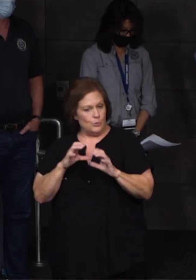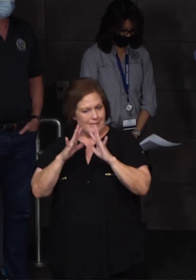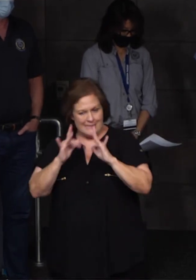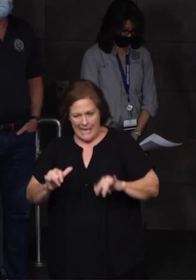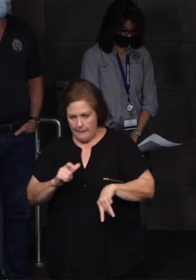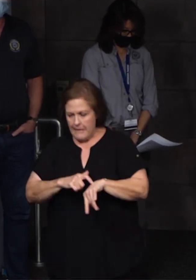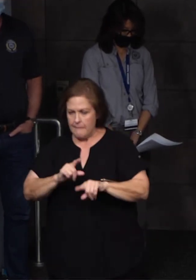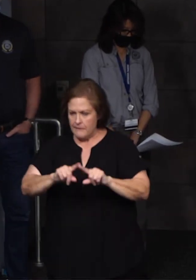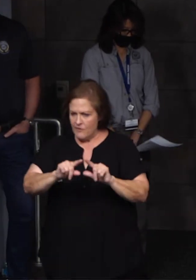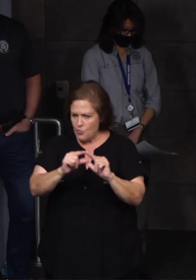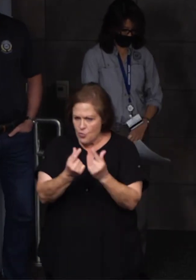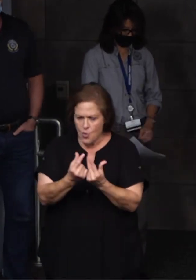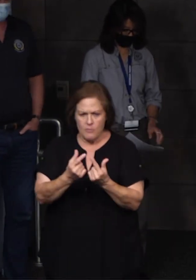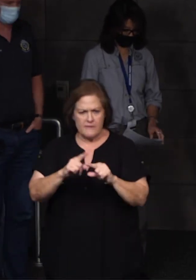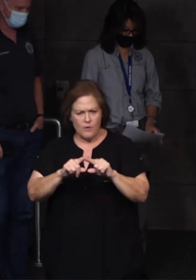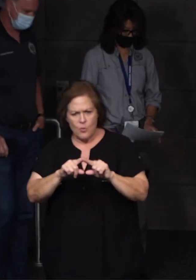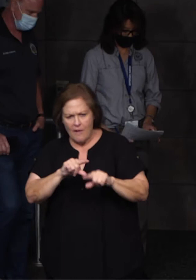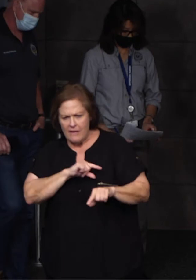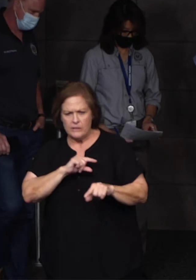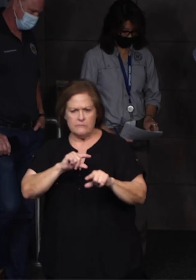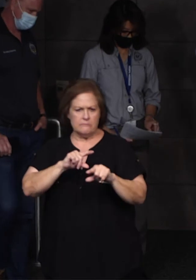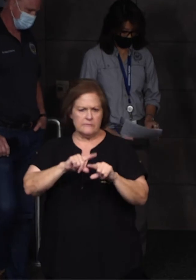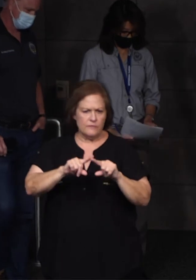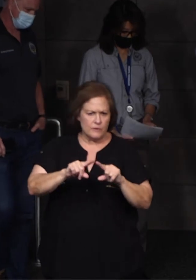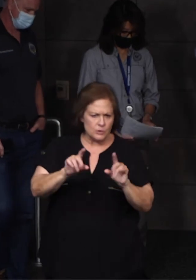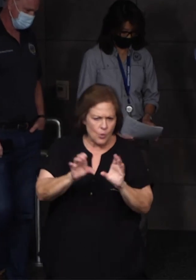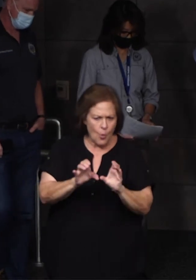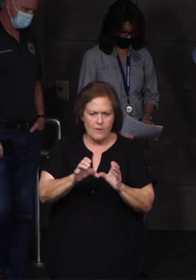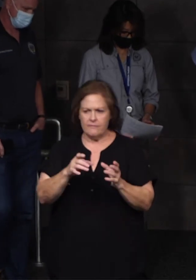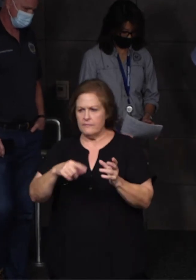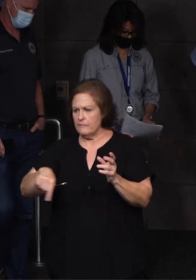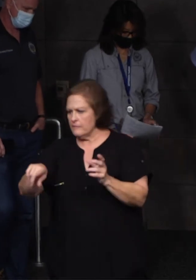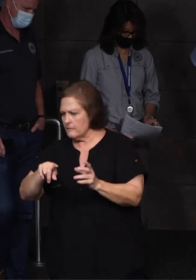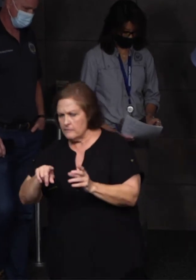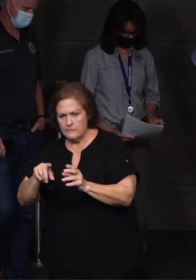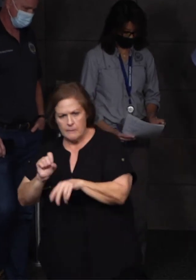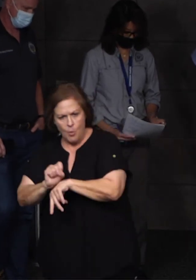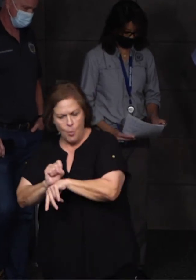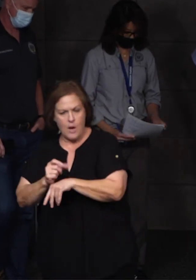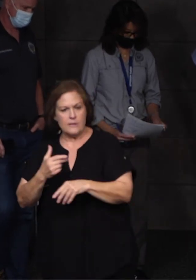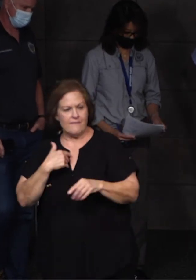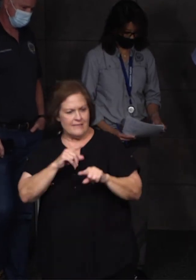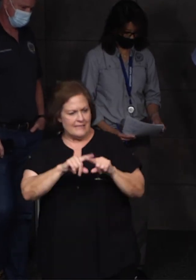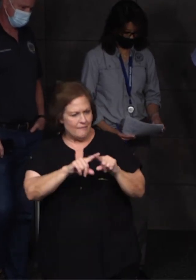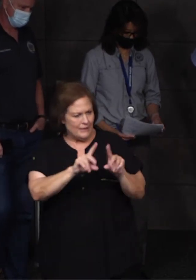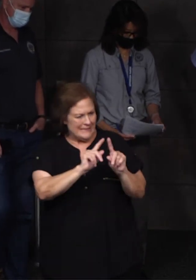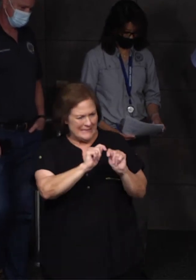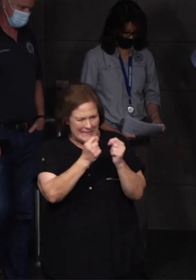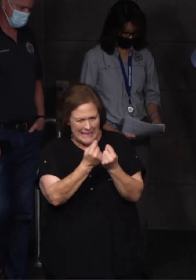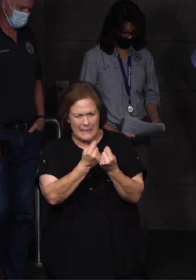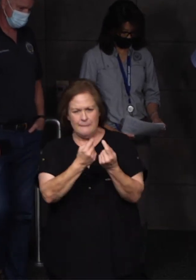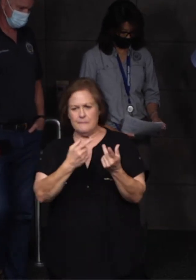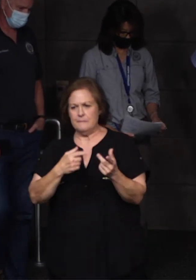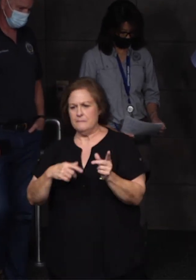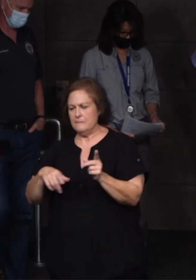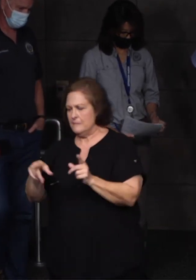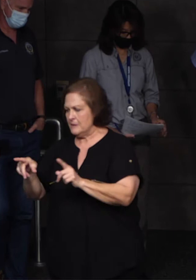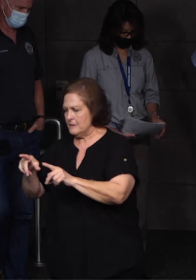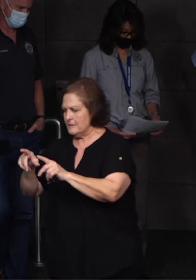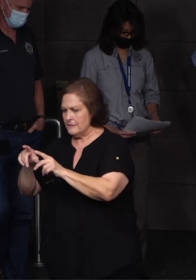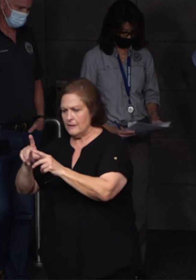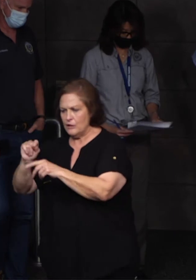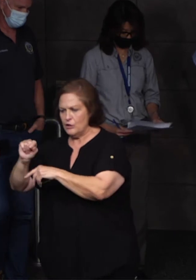They're different groups, different qualifications, certifications of employees. So you have the distribution team working at the same time the transmission team's working.